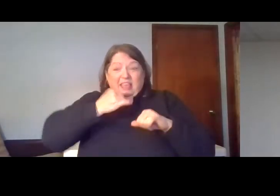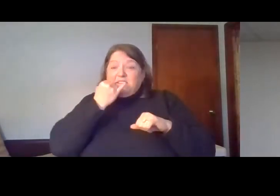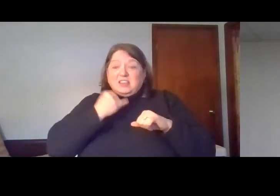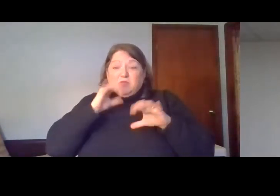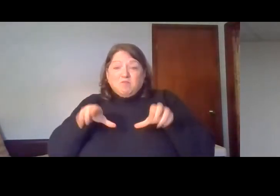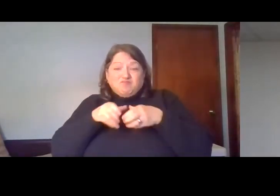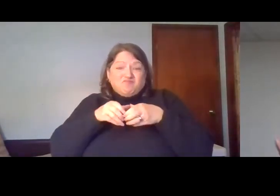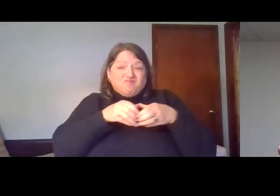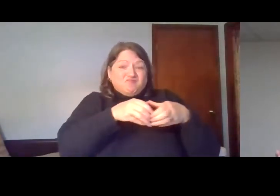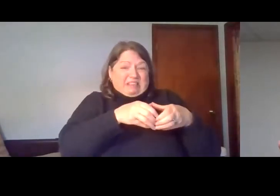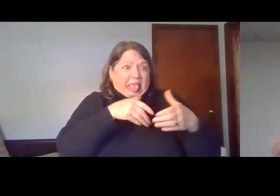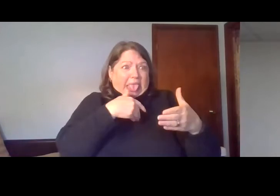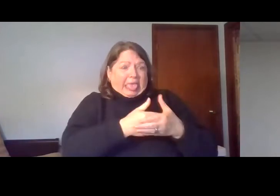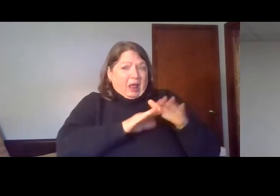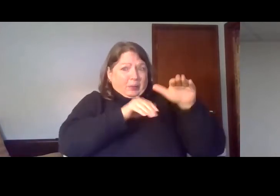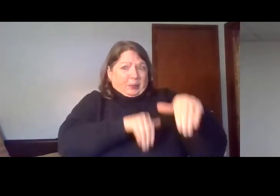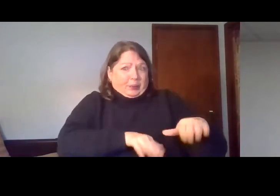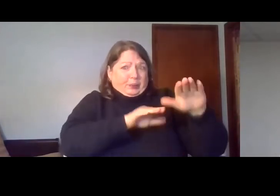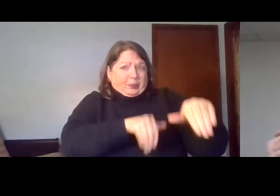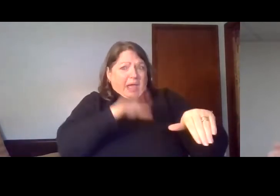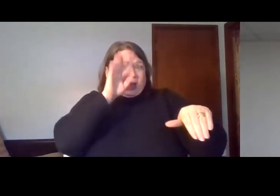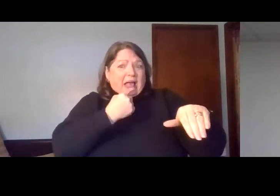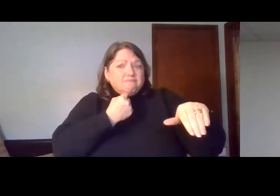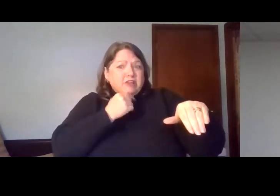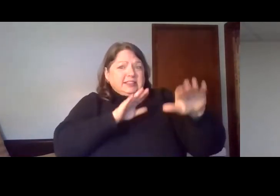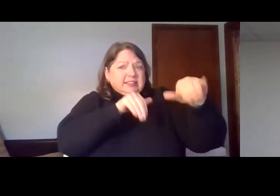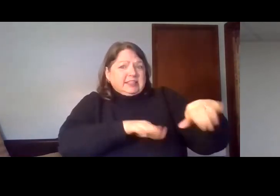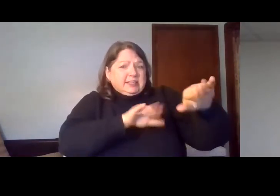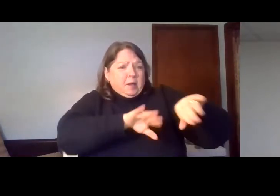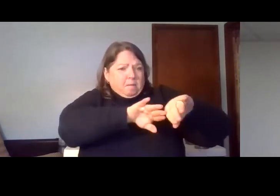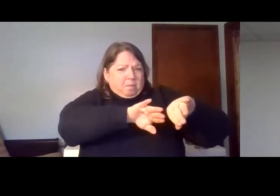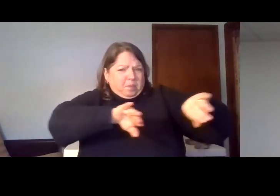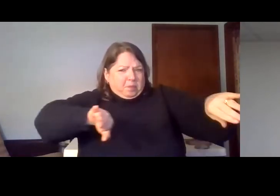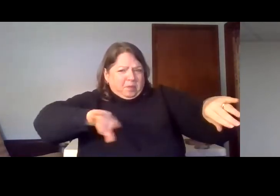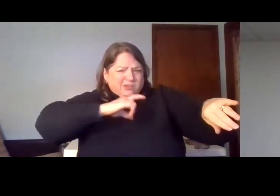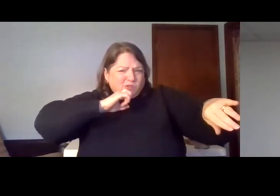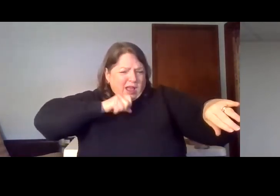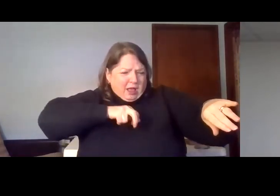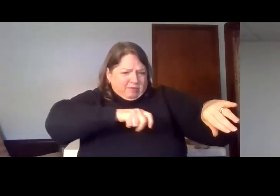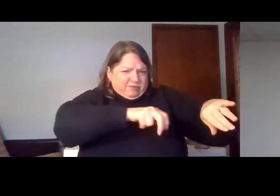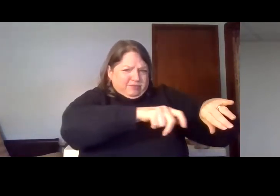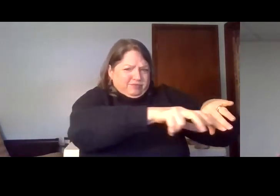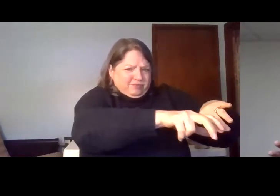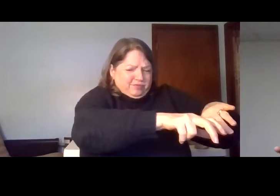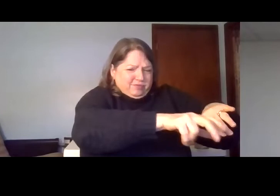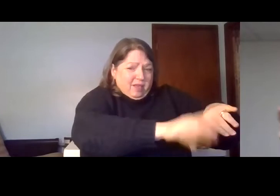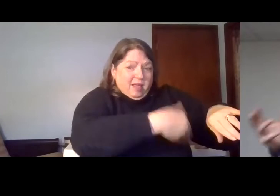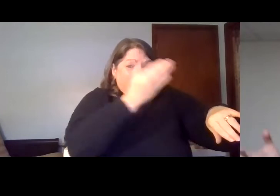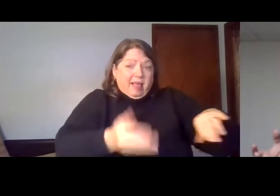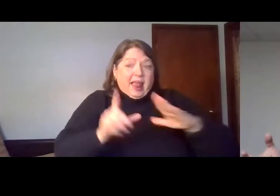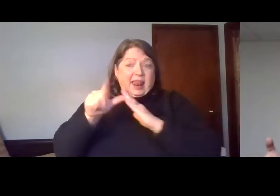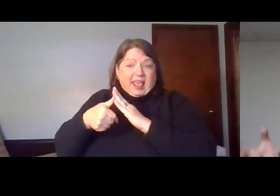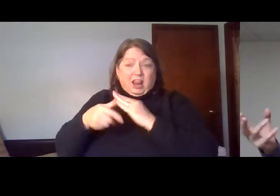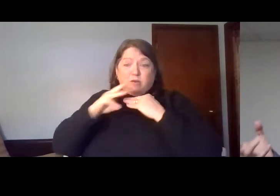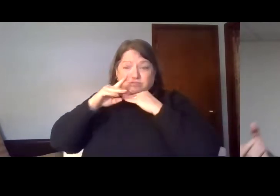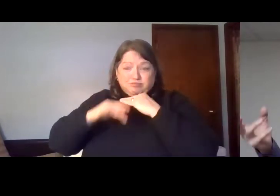And then, the dividing of the Jordan River to enable them to enter into the promised land. And so, we see God's